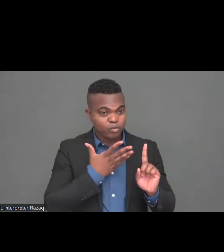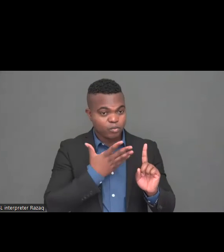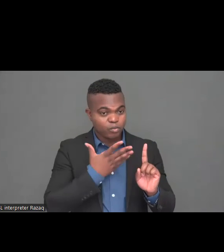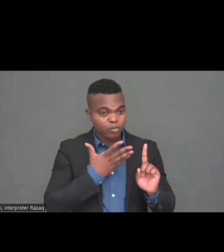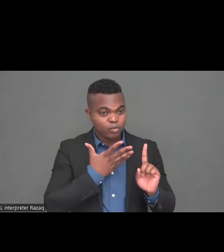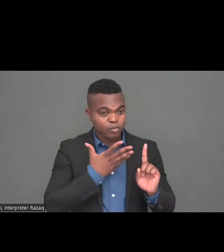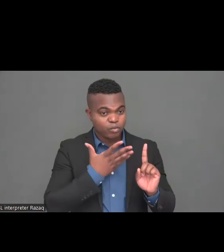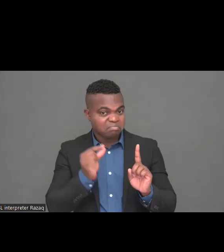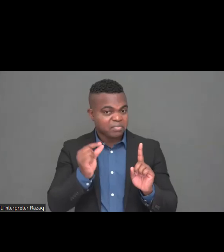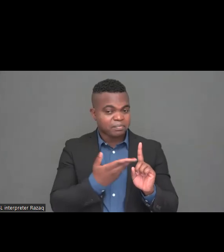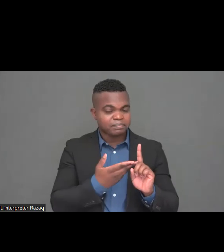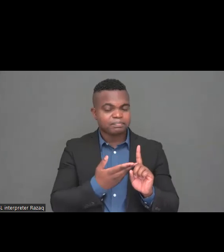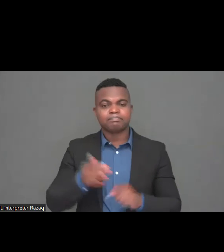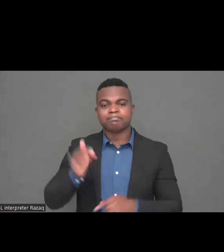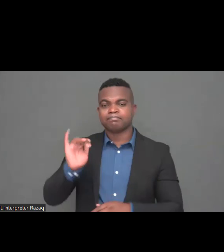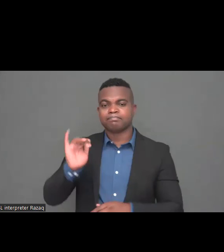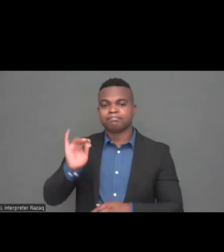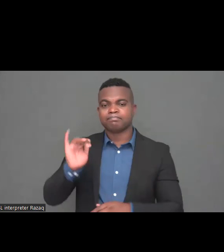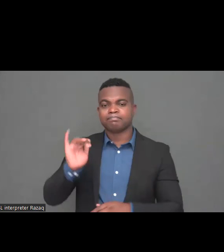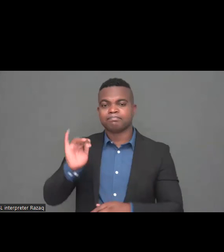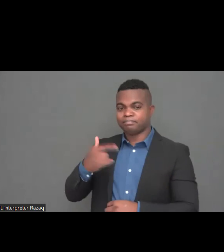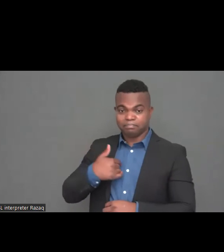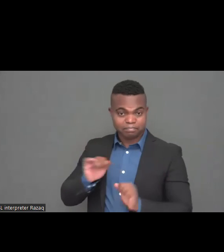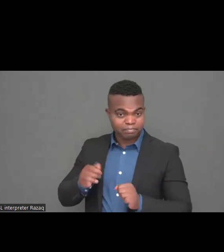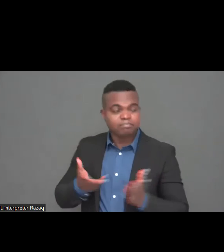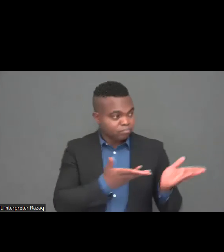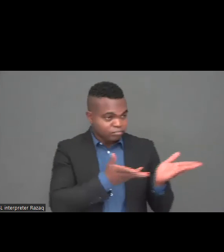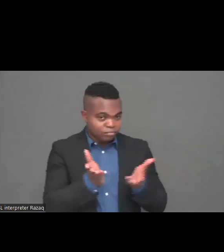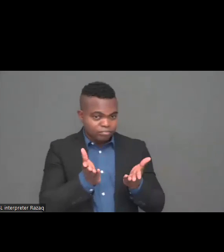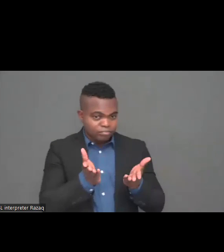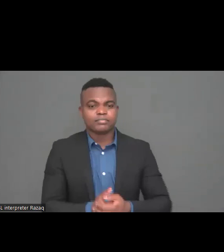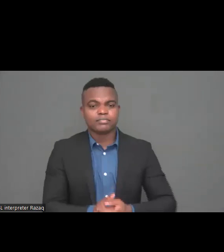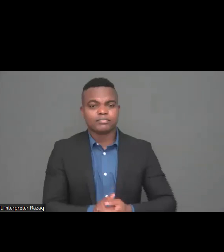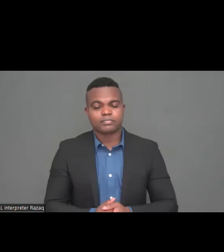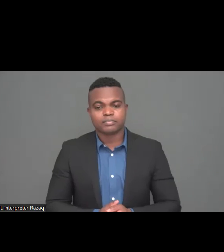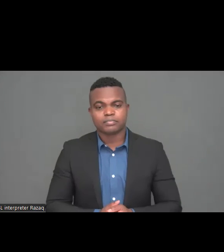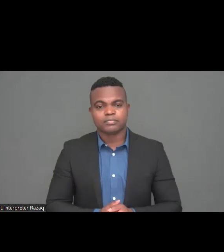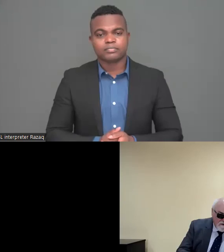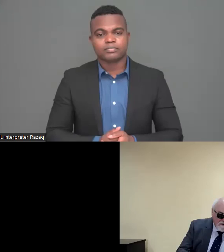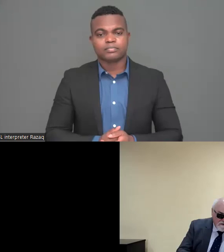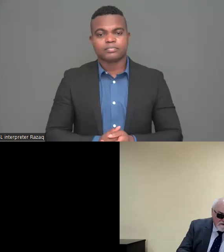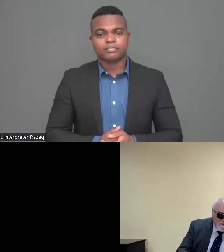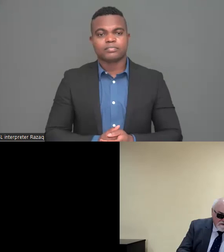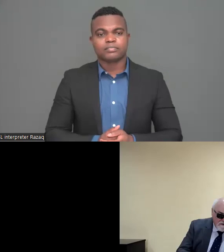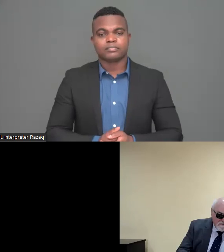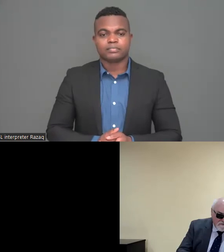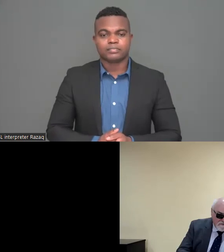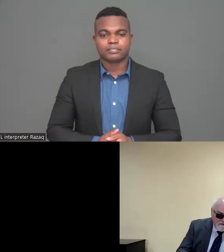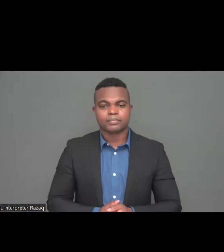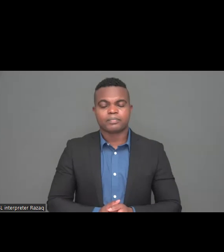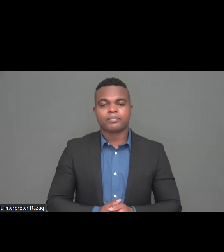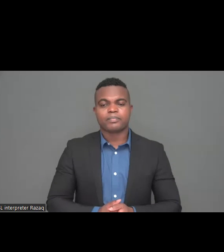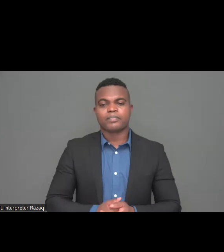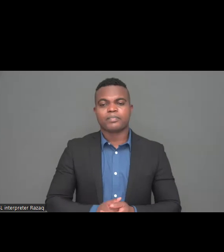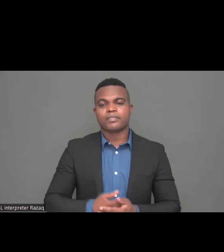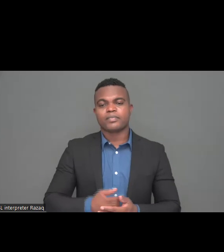in my opinion and it is what we have done all of us who are here today